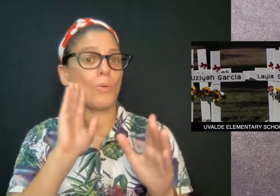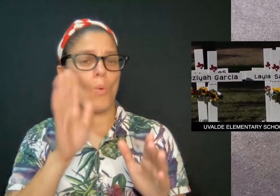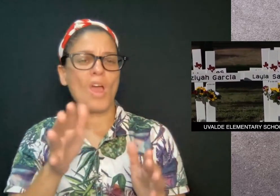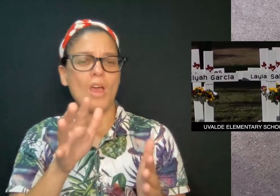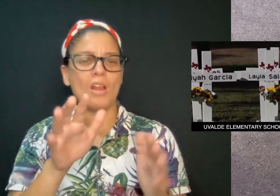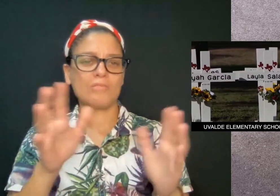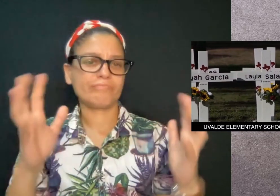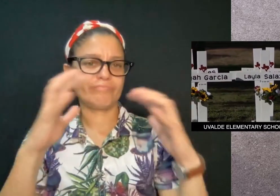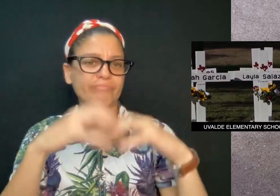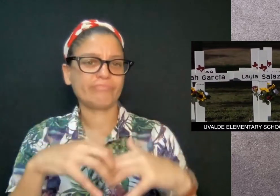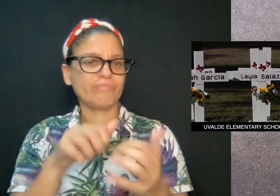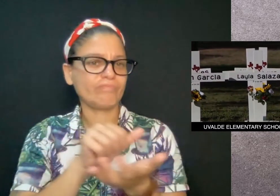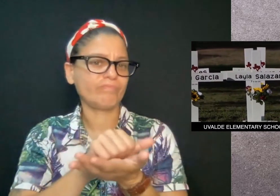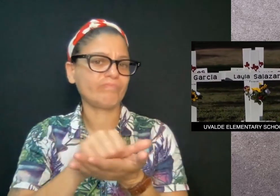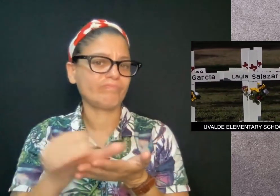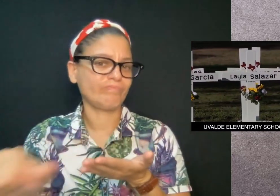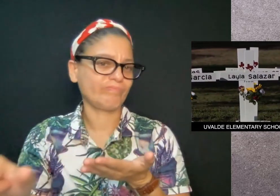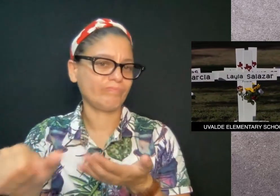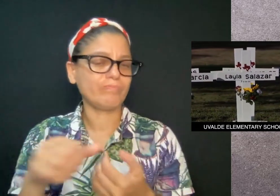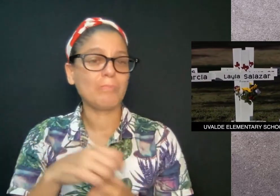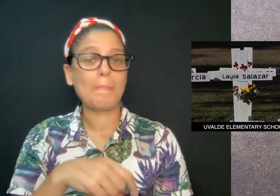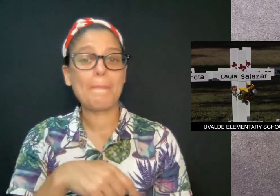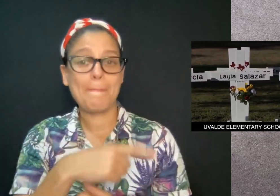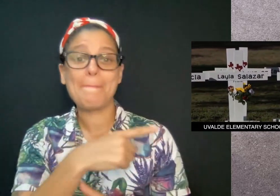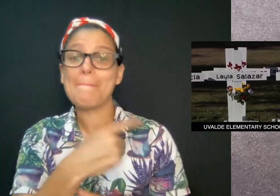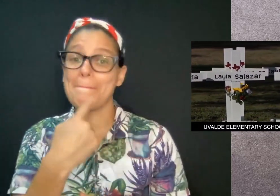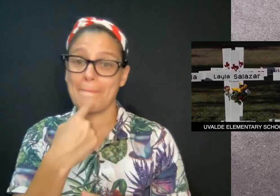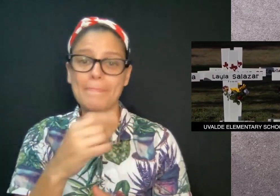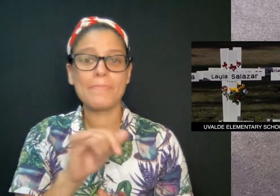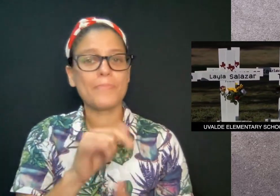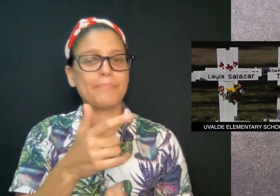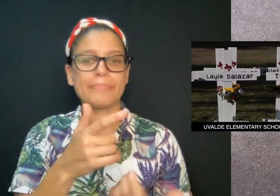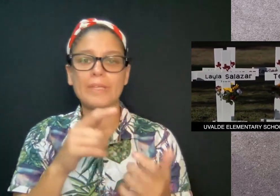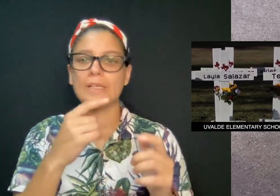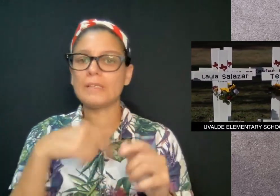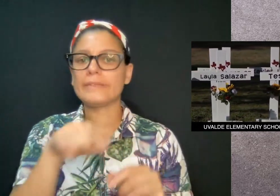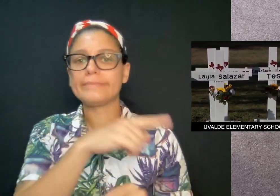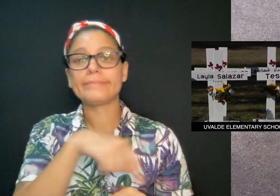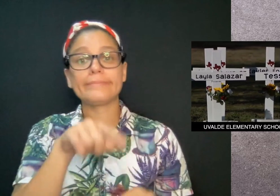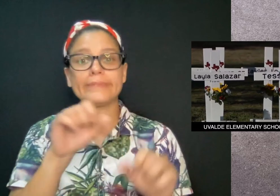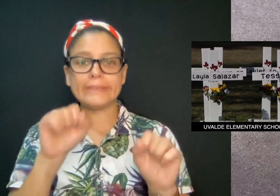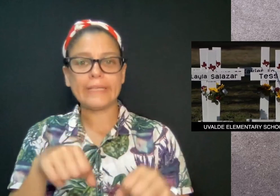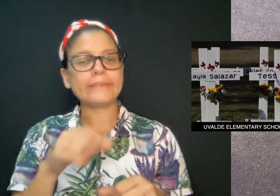school where 19 students and two teachers were gunned down, will be demolished.